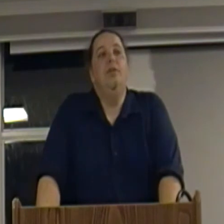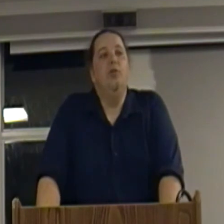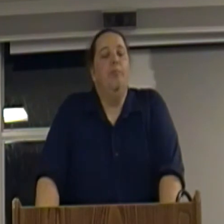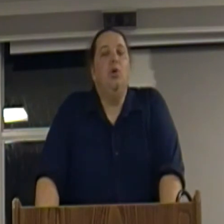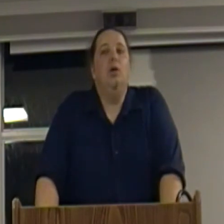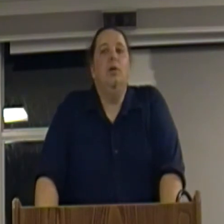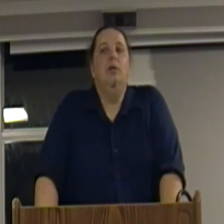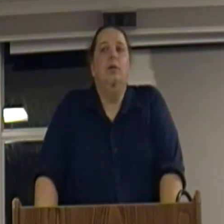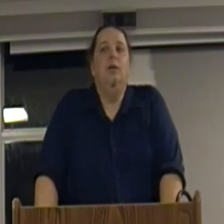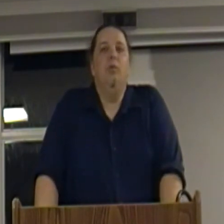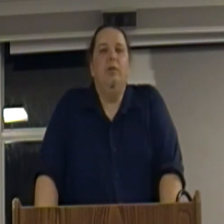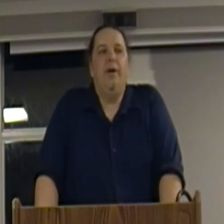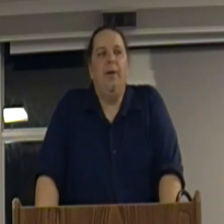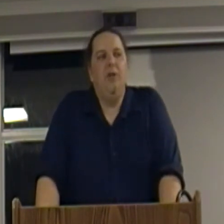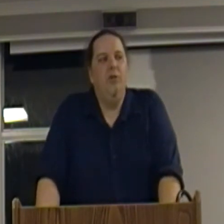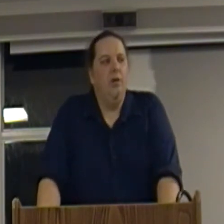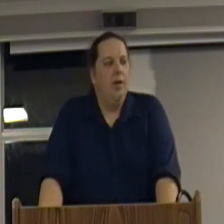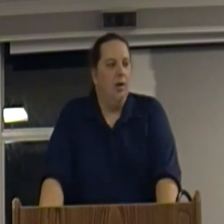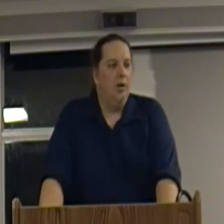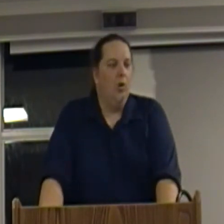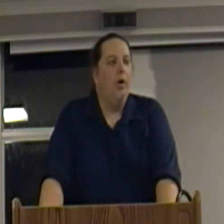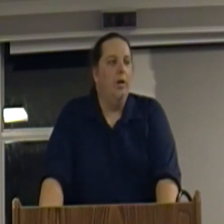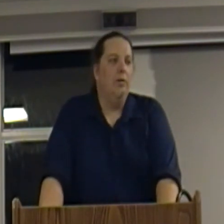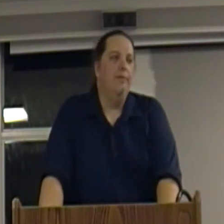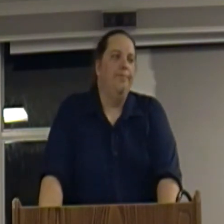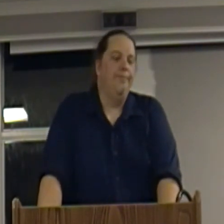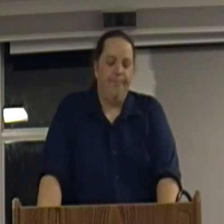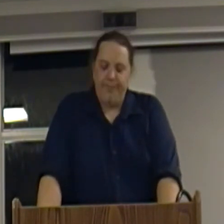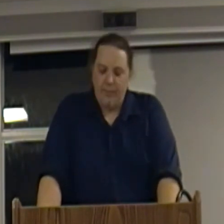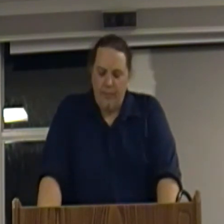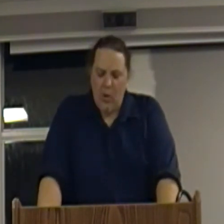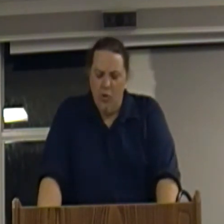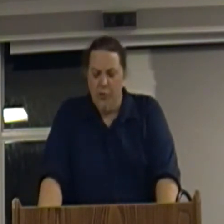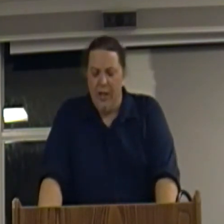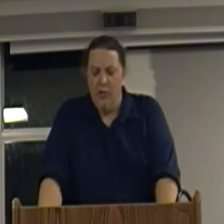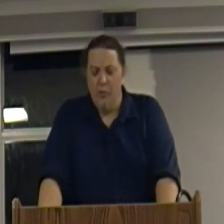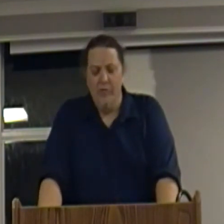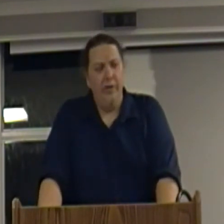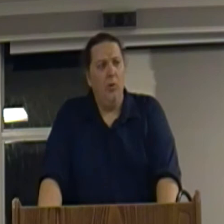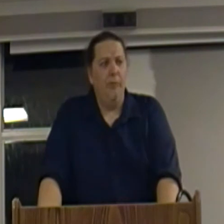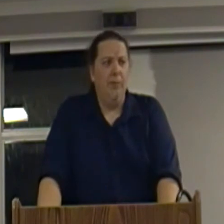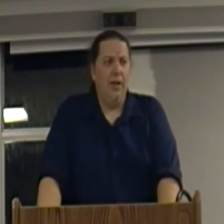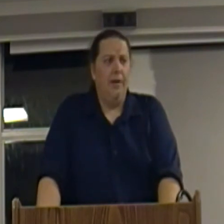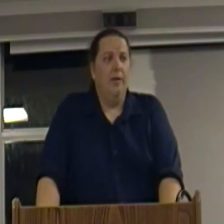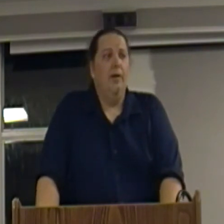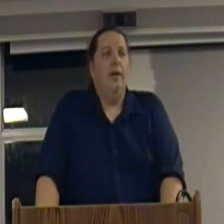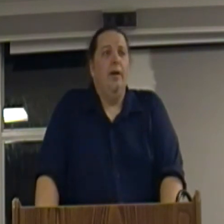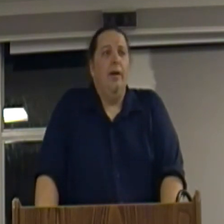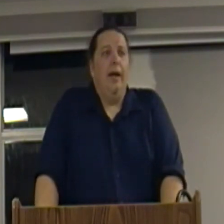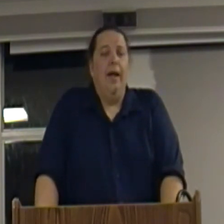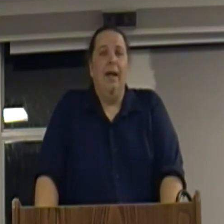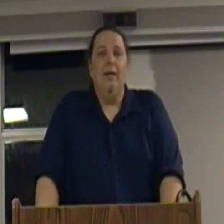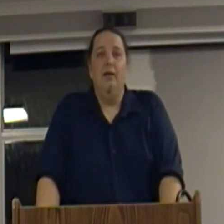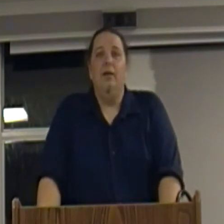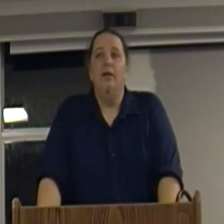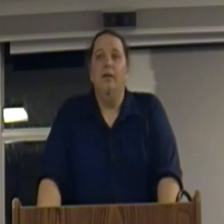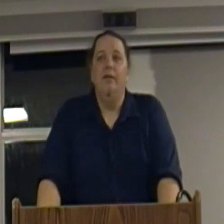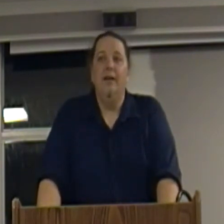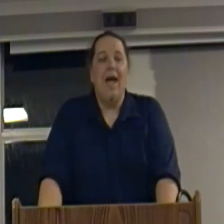There's a book written by Upton Sinclair called Oil which was made into a movie There Will Be Blood and the